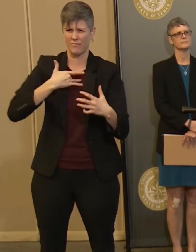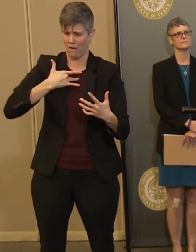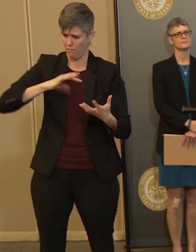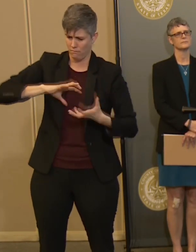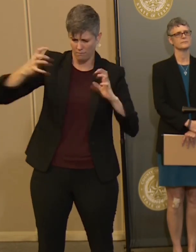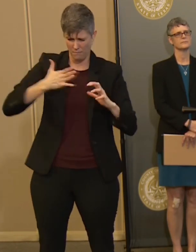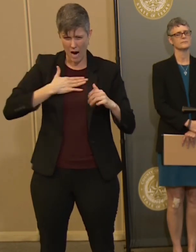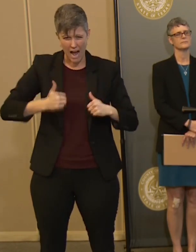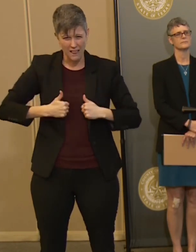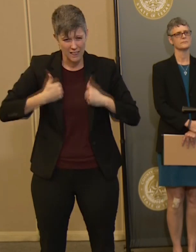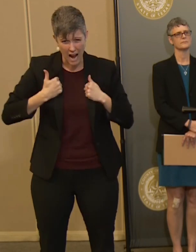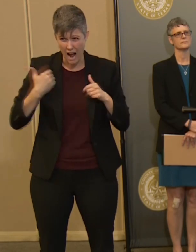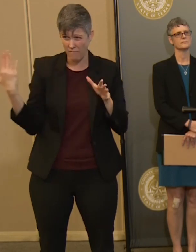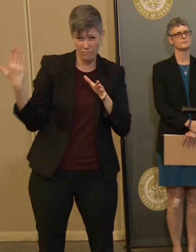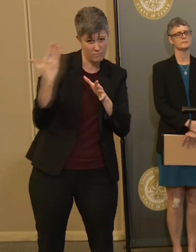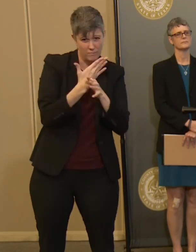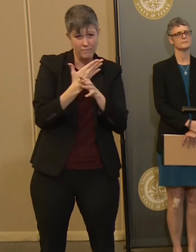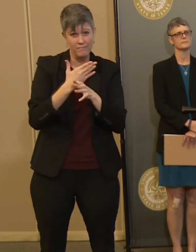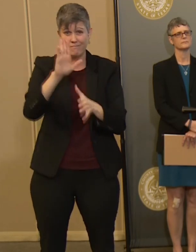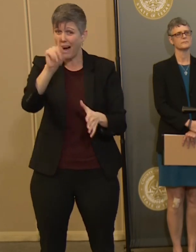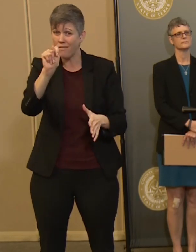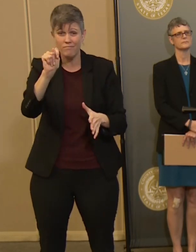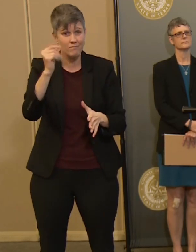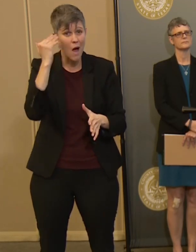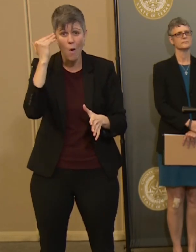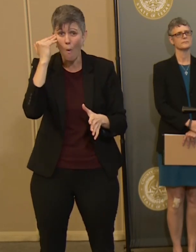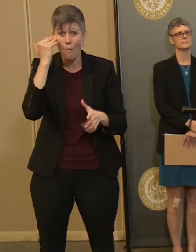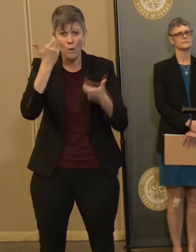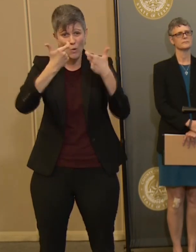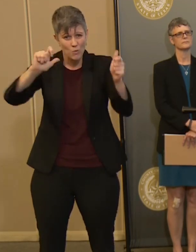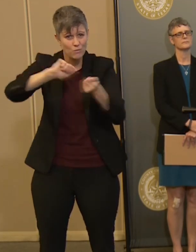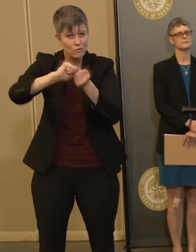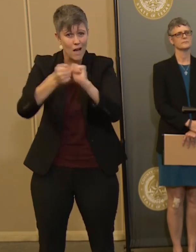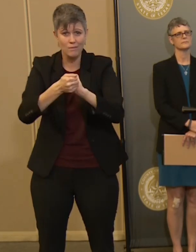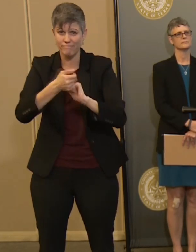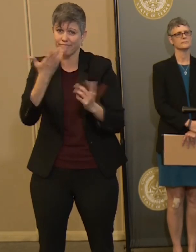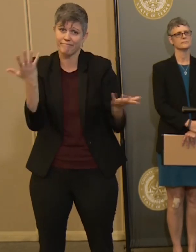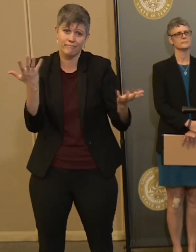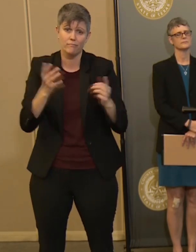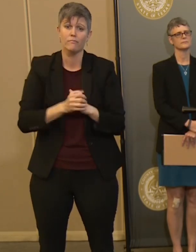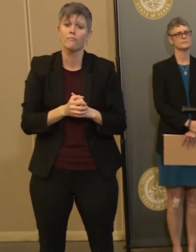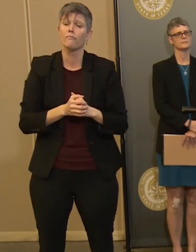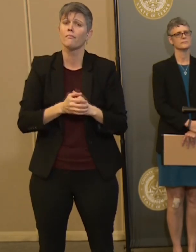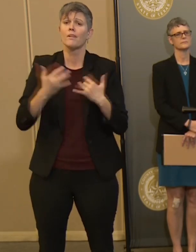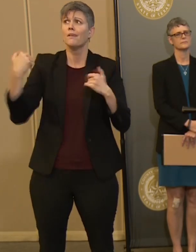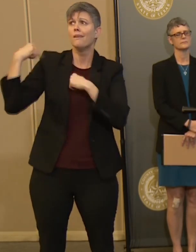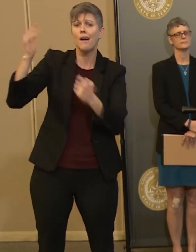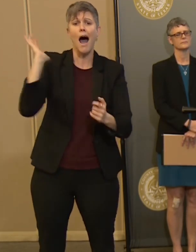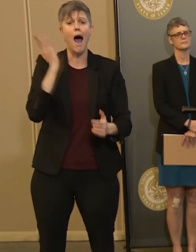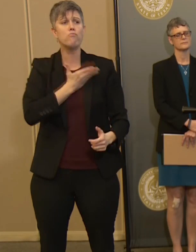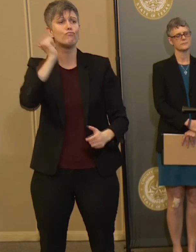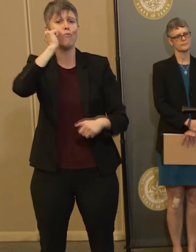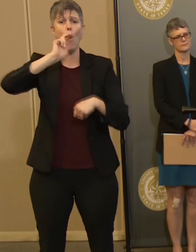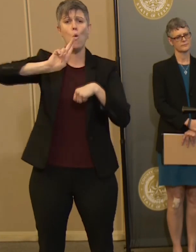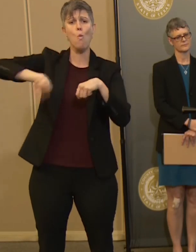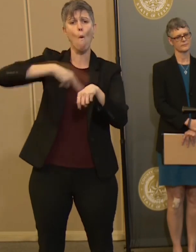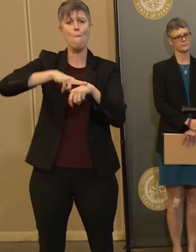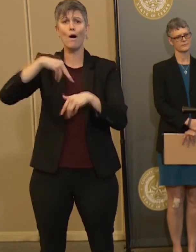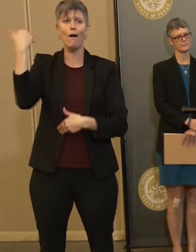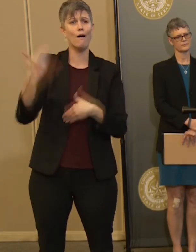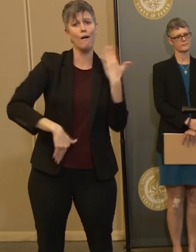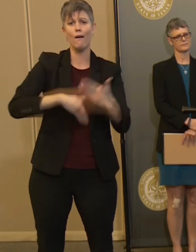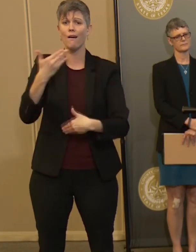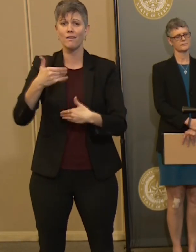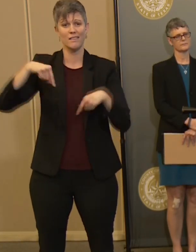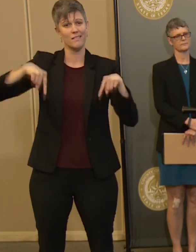people's lives. It's a real change in the way that we've been going about living until this very moment. But